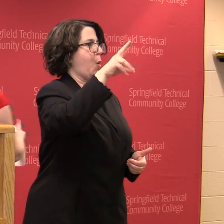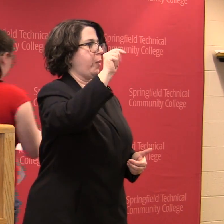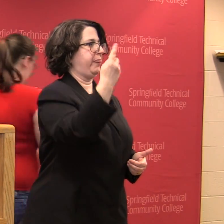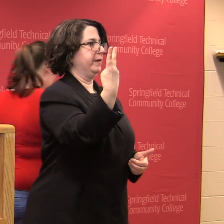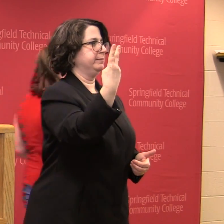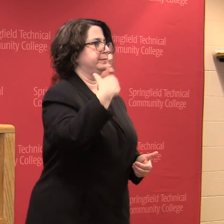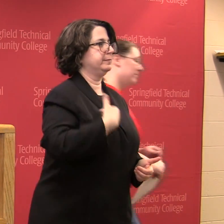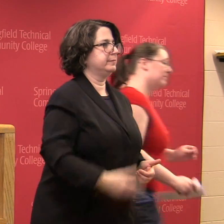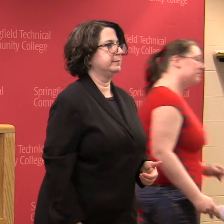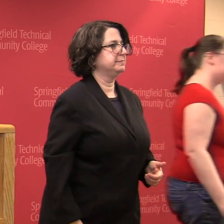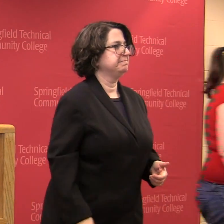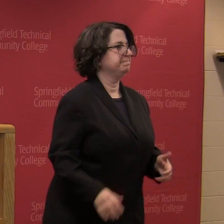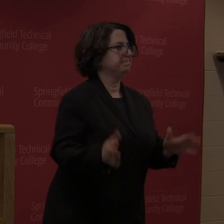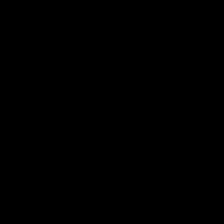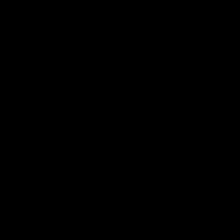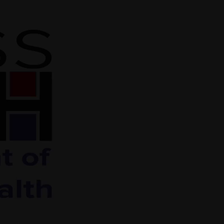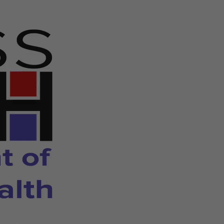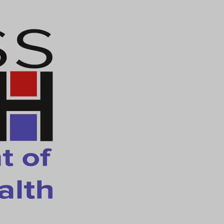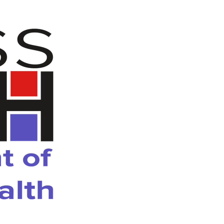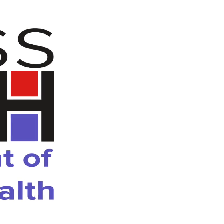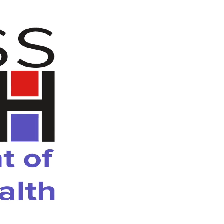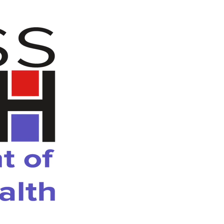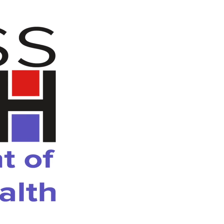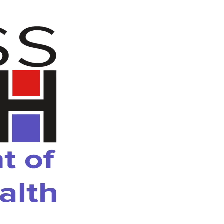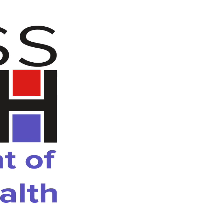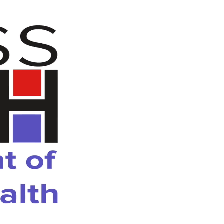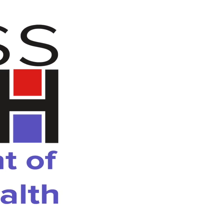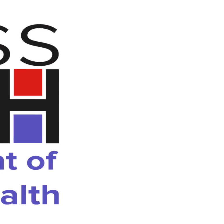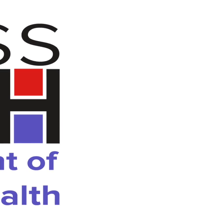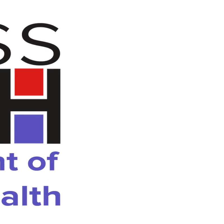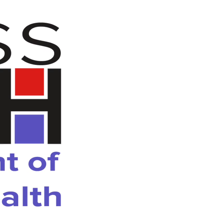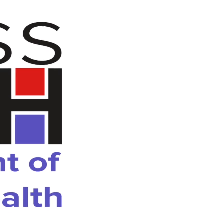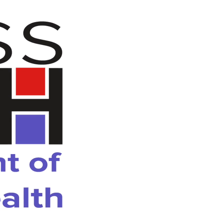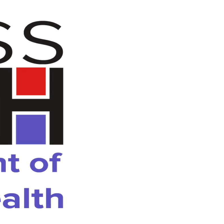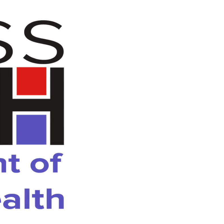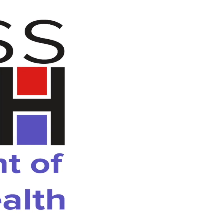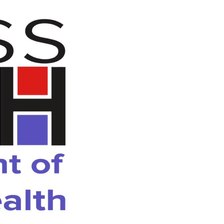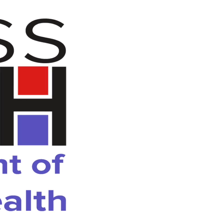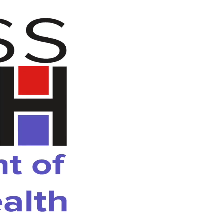you. You